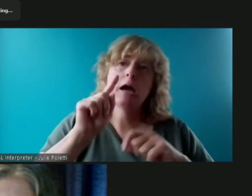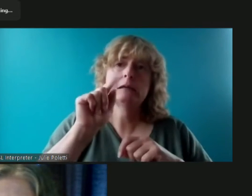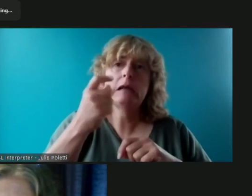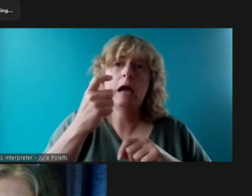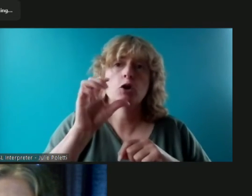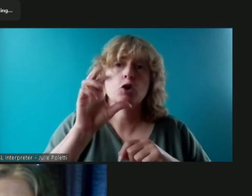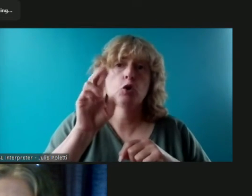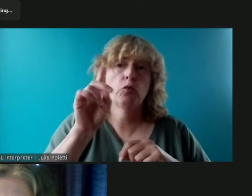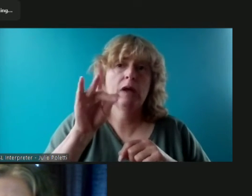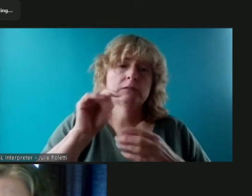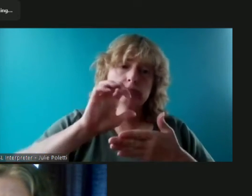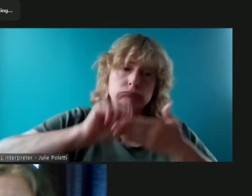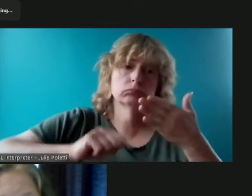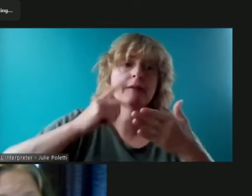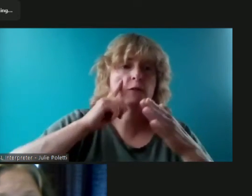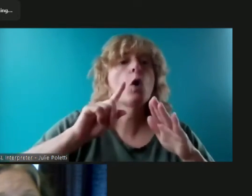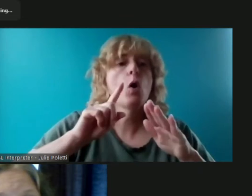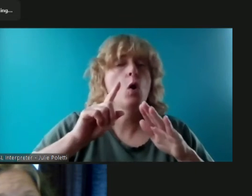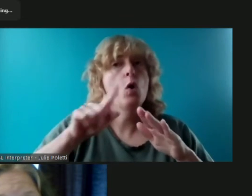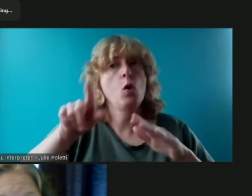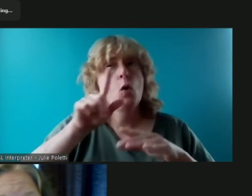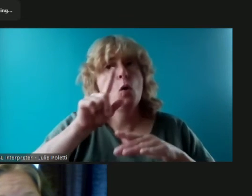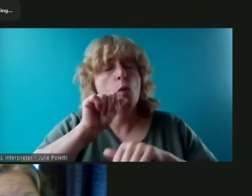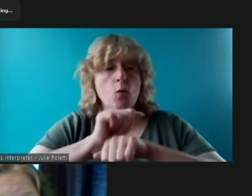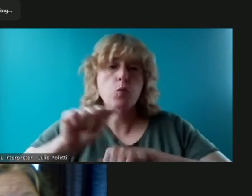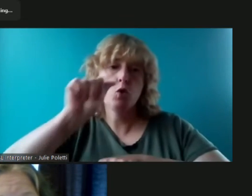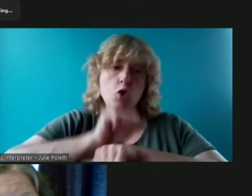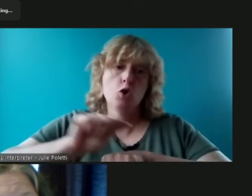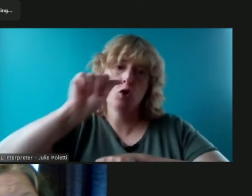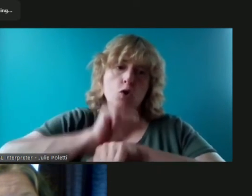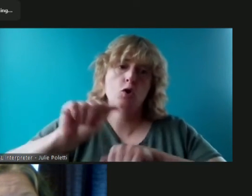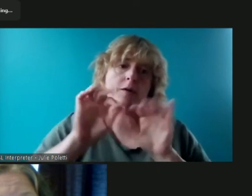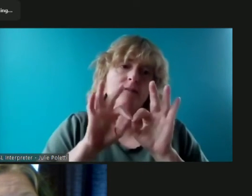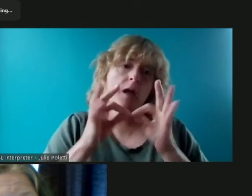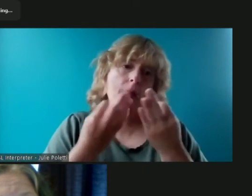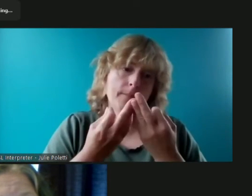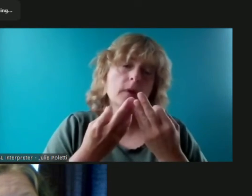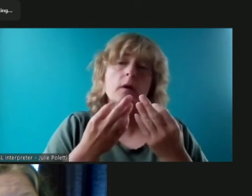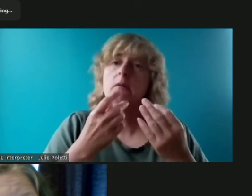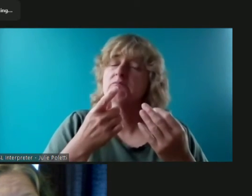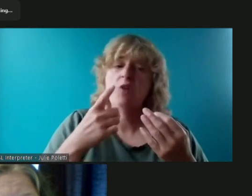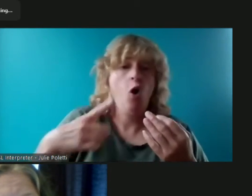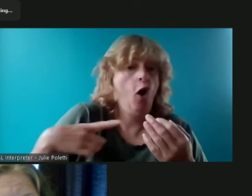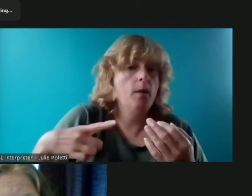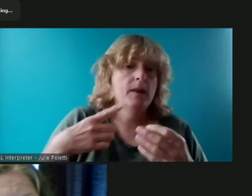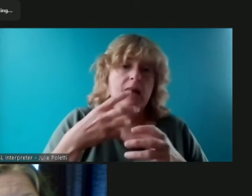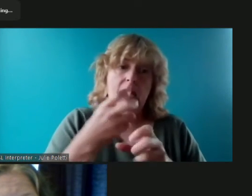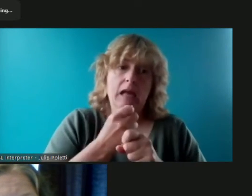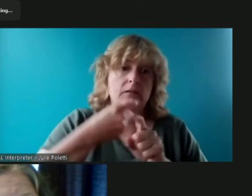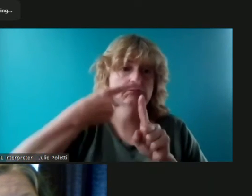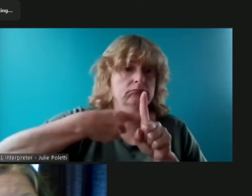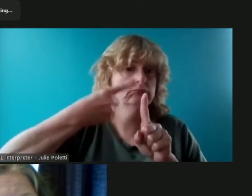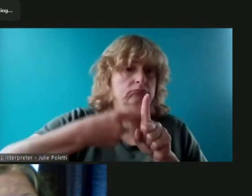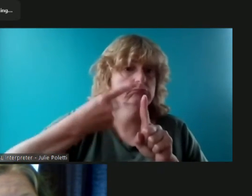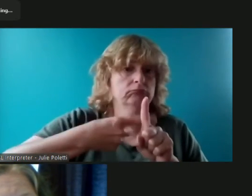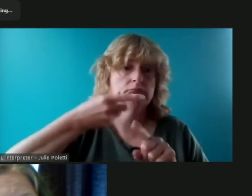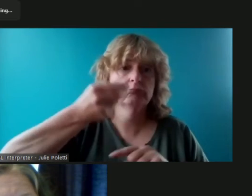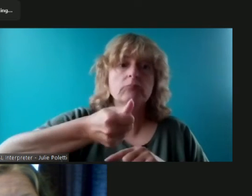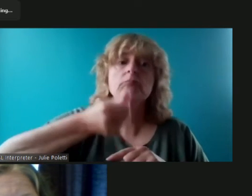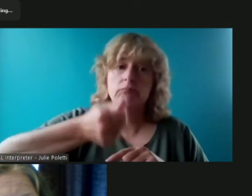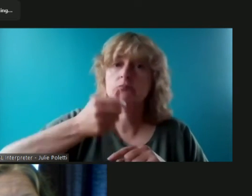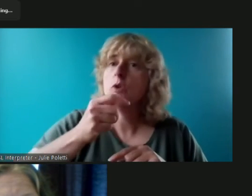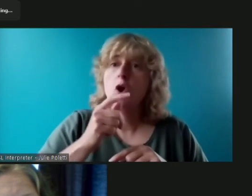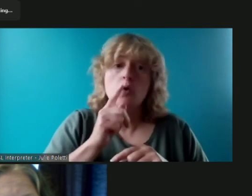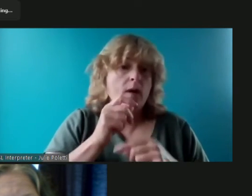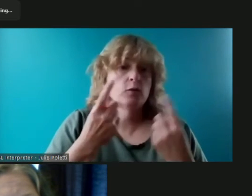and most families will automatically receive these monthly payments without having to take action um please reach out